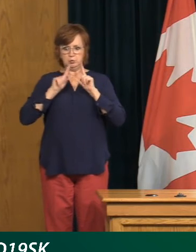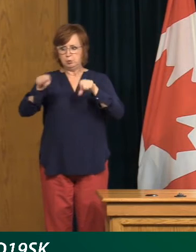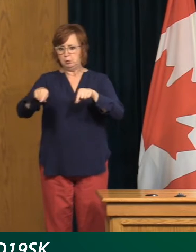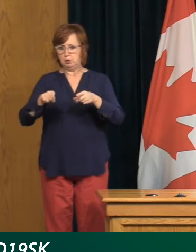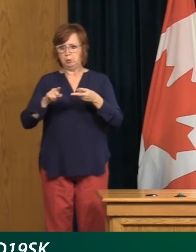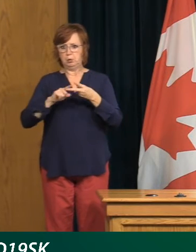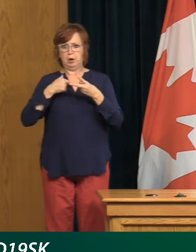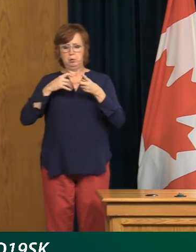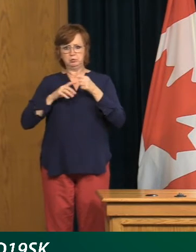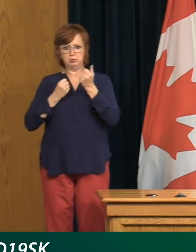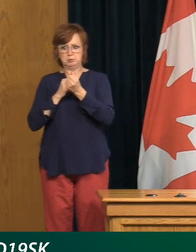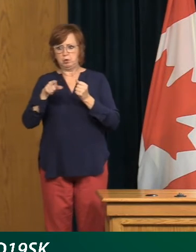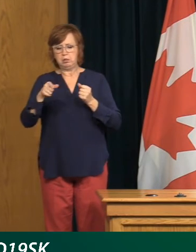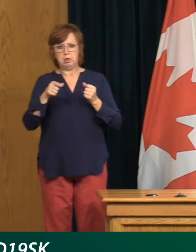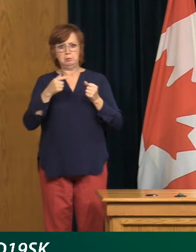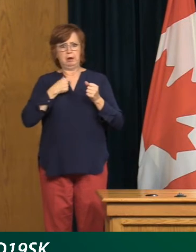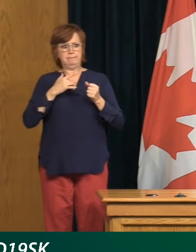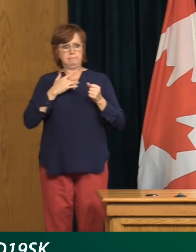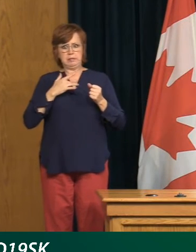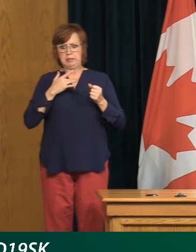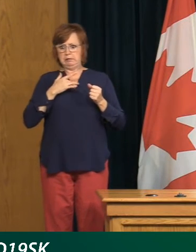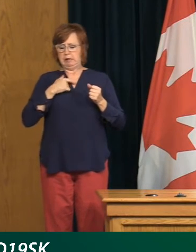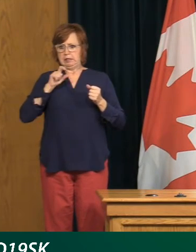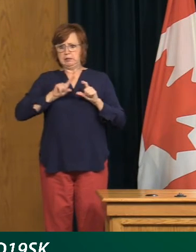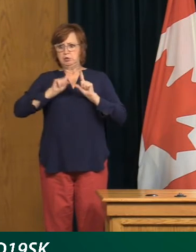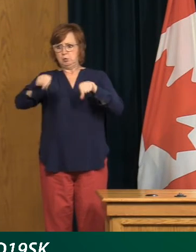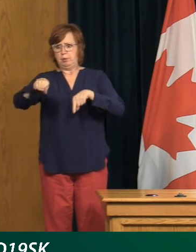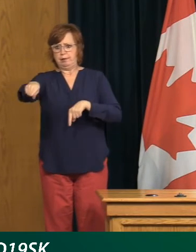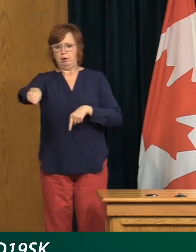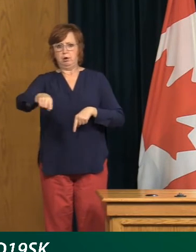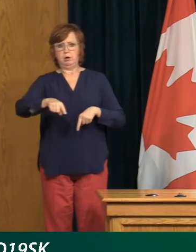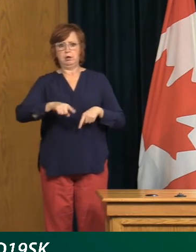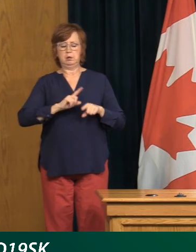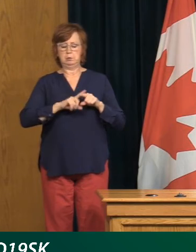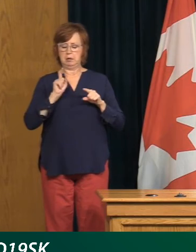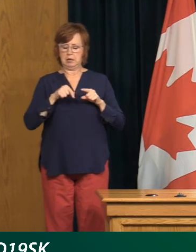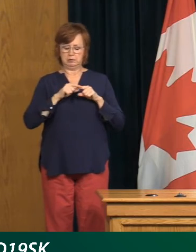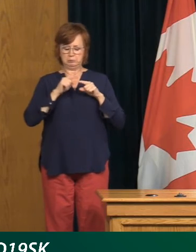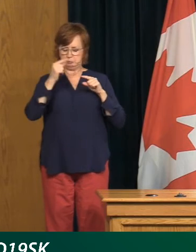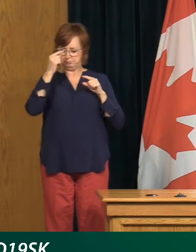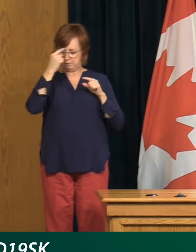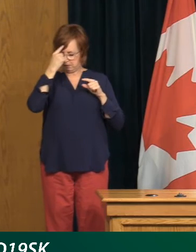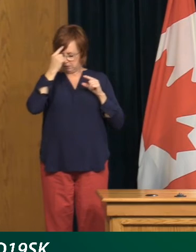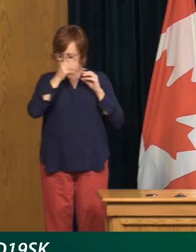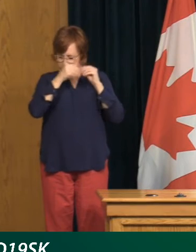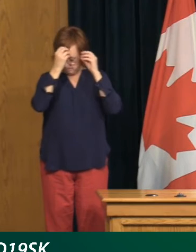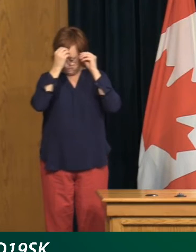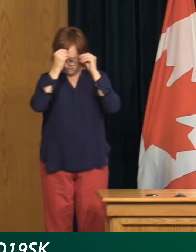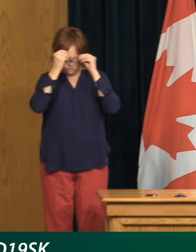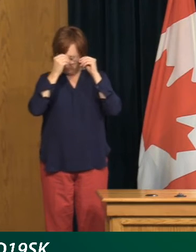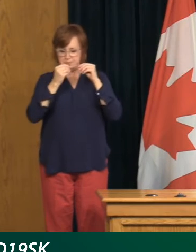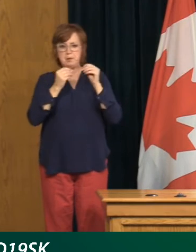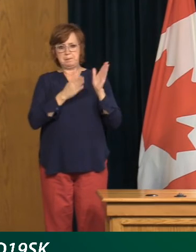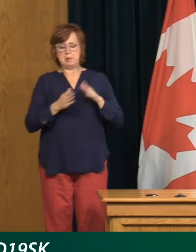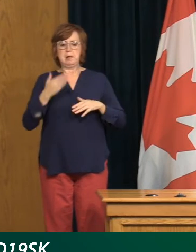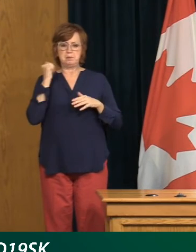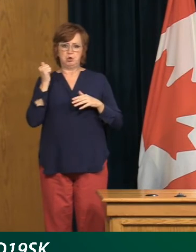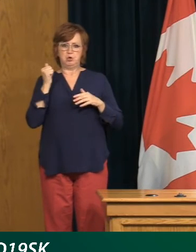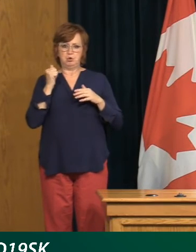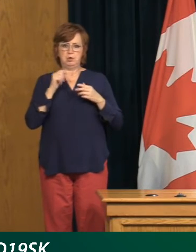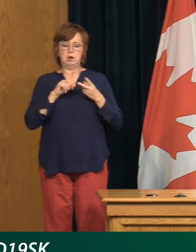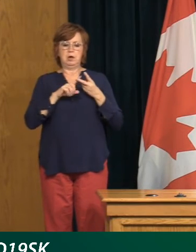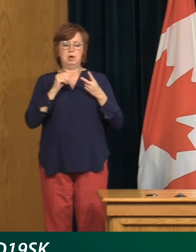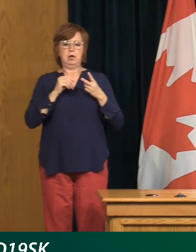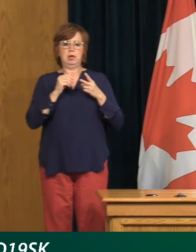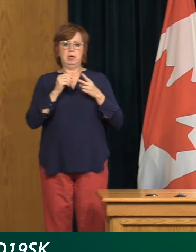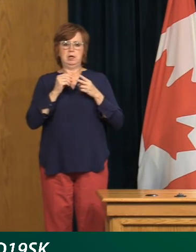death. But I think we all need to moderate this, and we need to space things out, slow things down. And